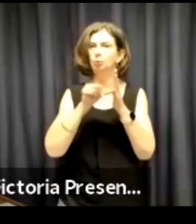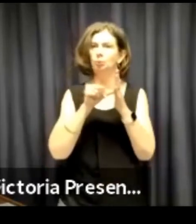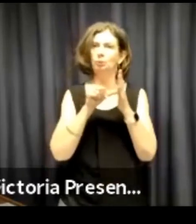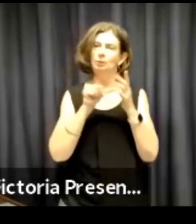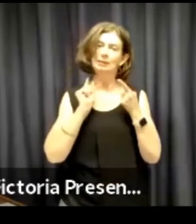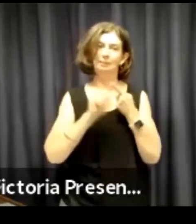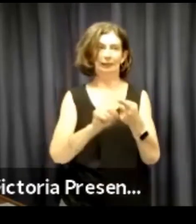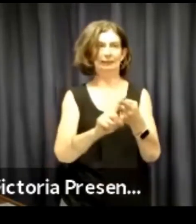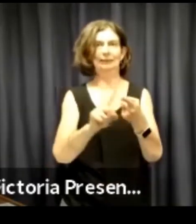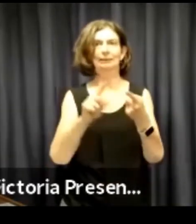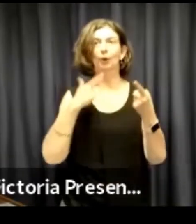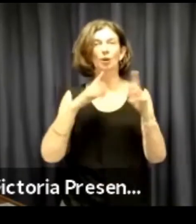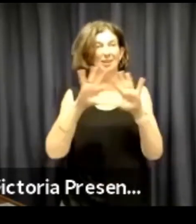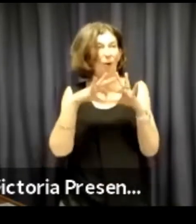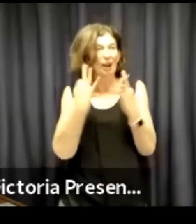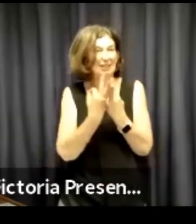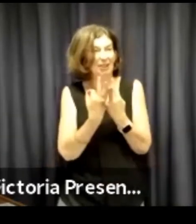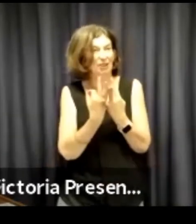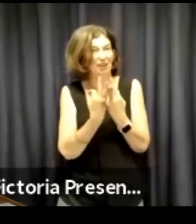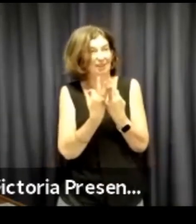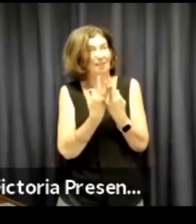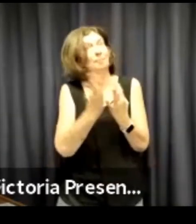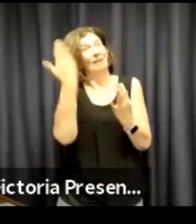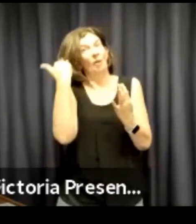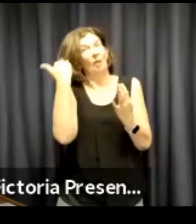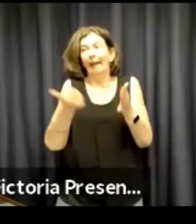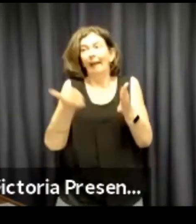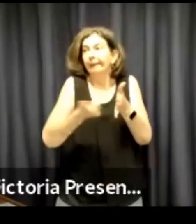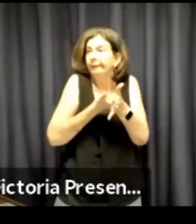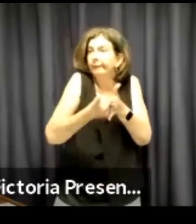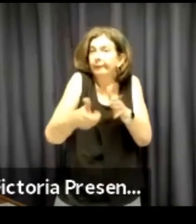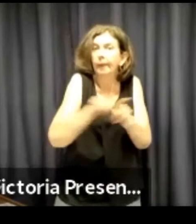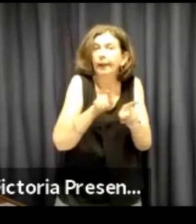Key things for us at the moment is financial sustainability.